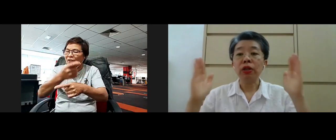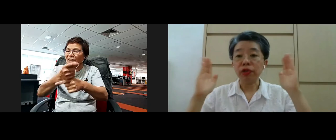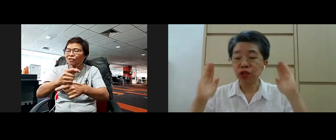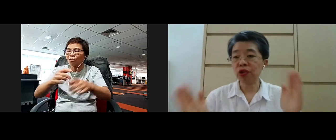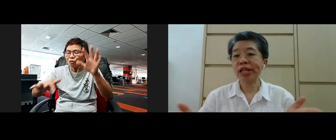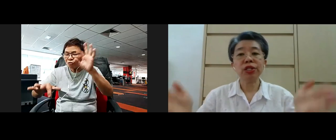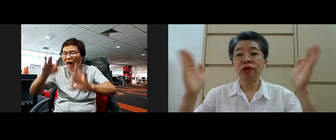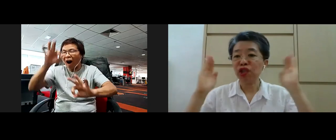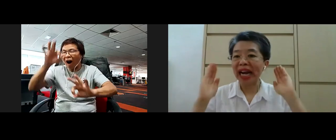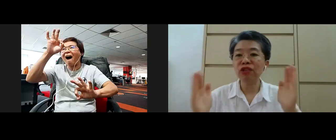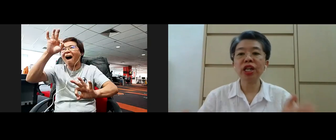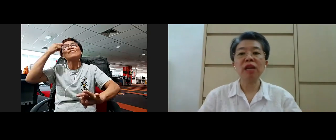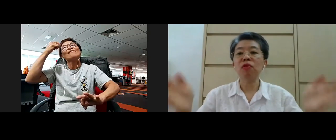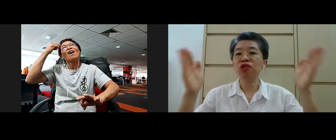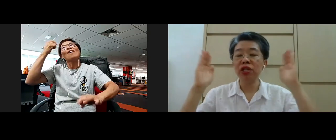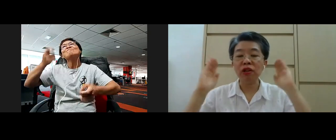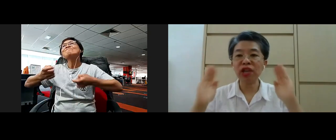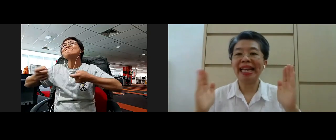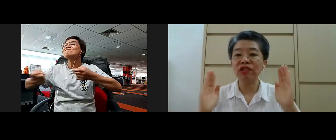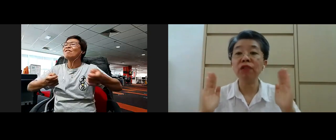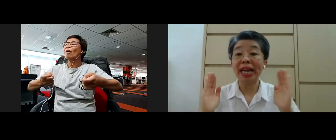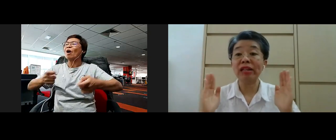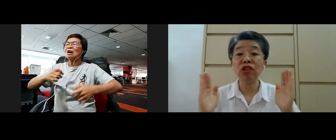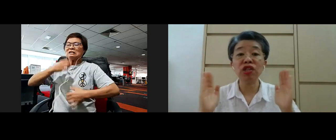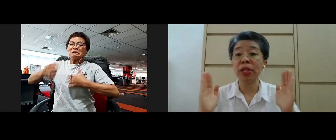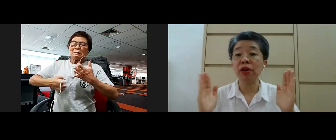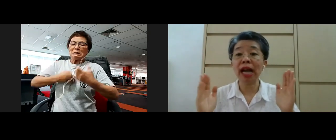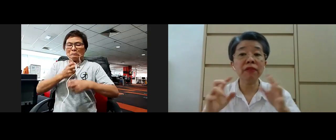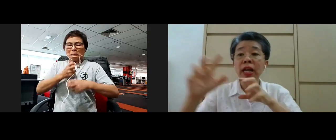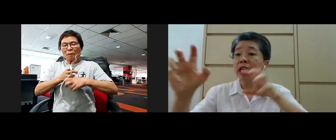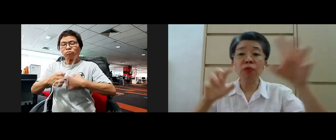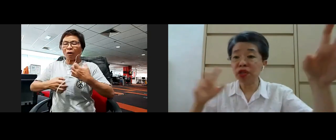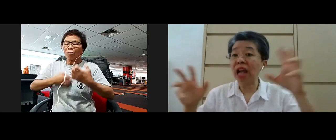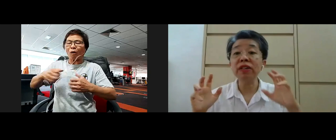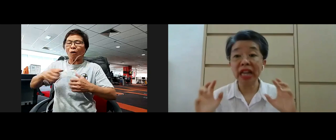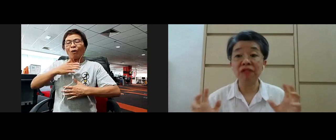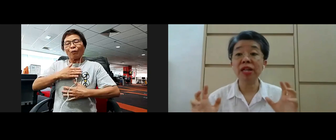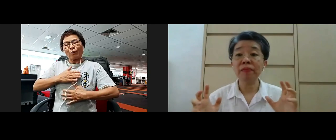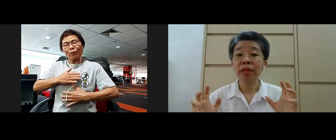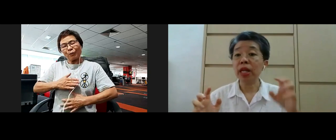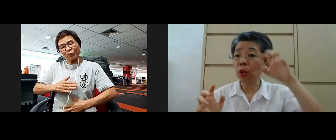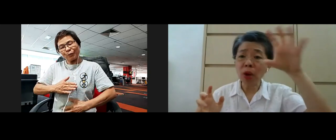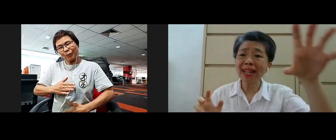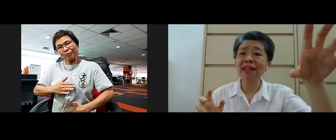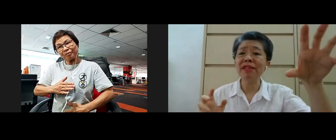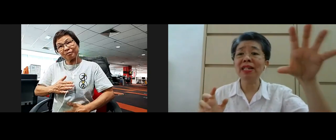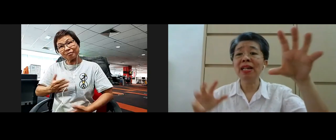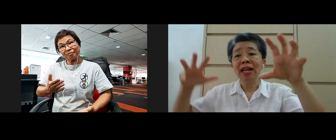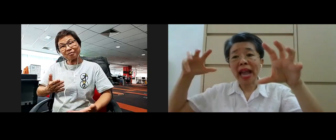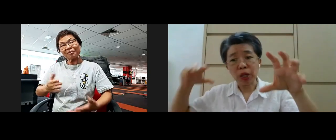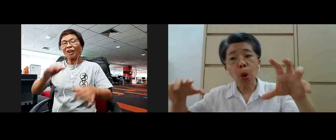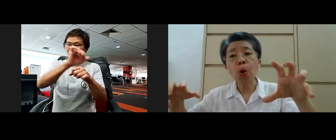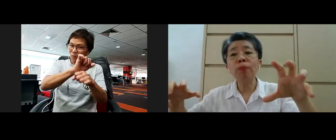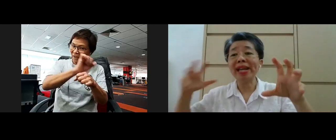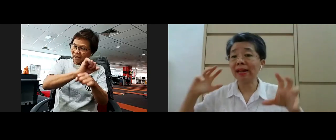your stress your challenging emotion your challenging relationship in your life in whichever area in the work area